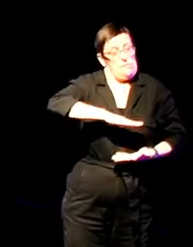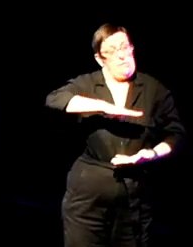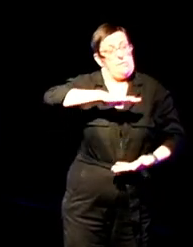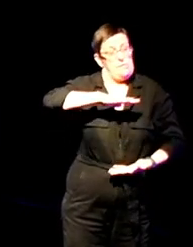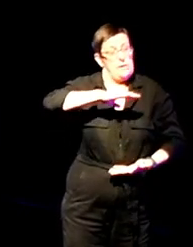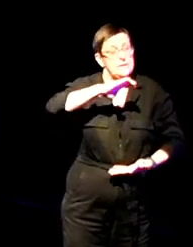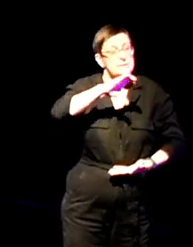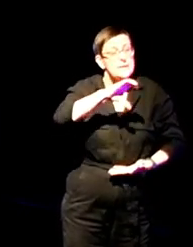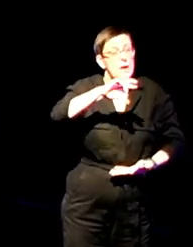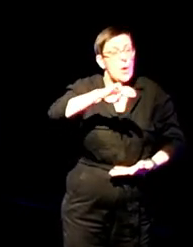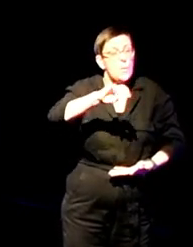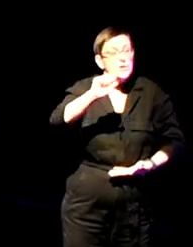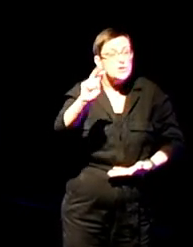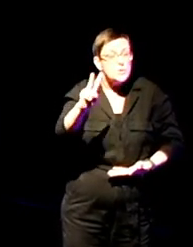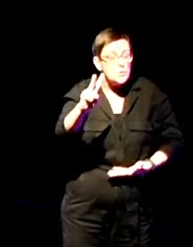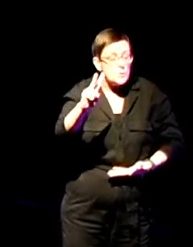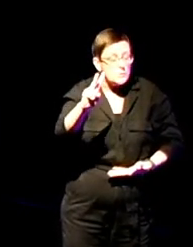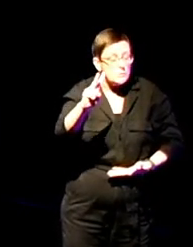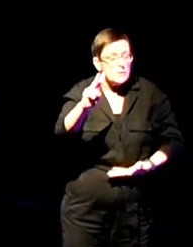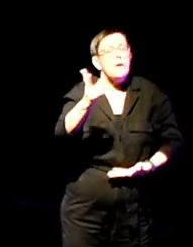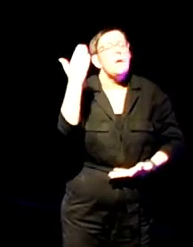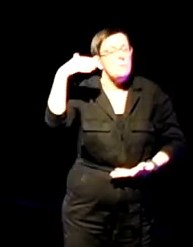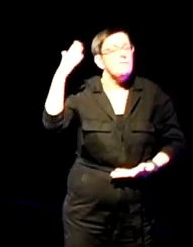The machine breathes for me now.